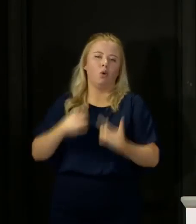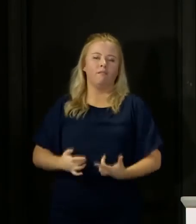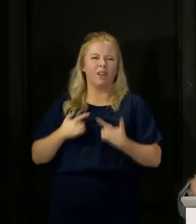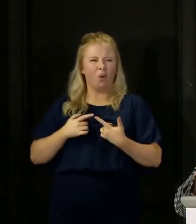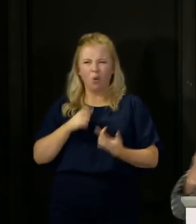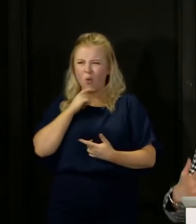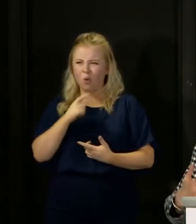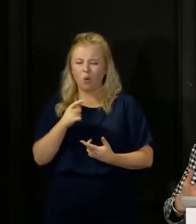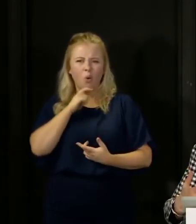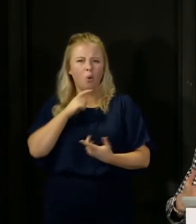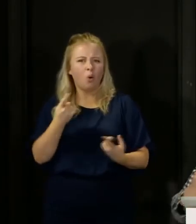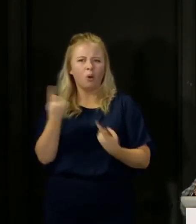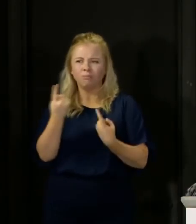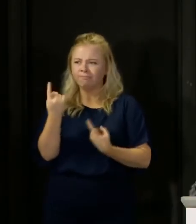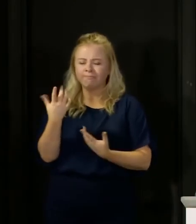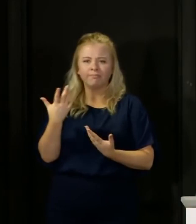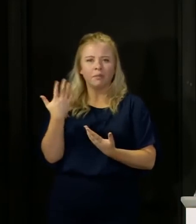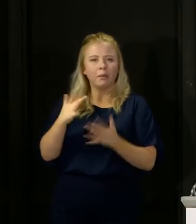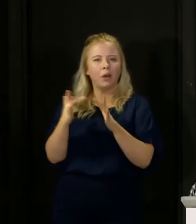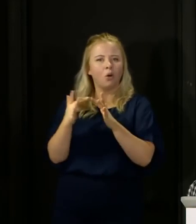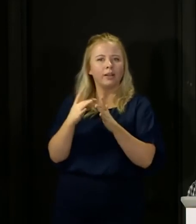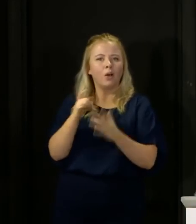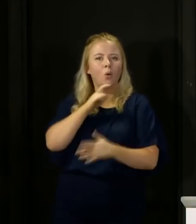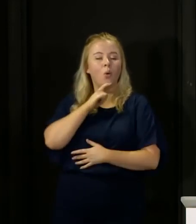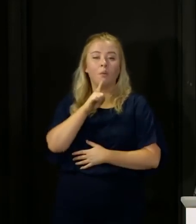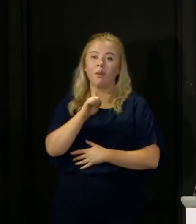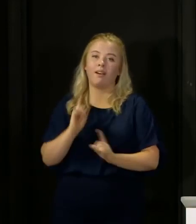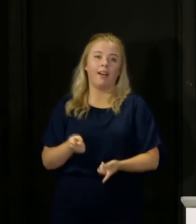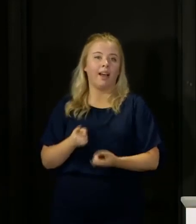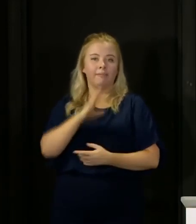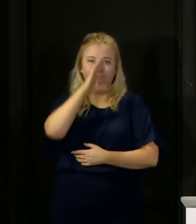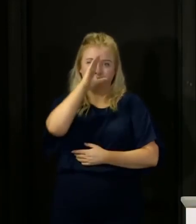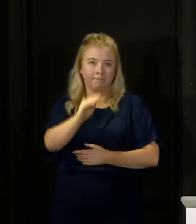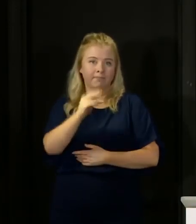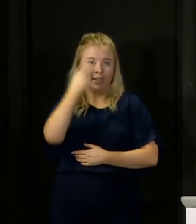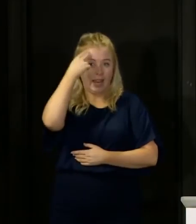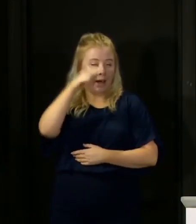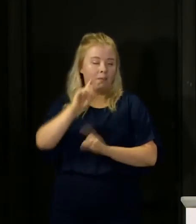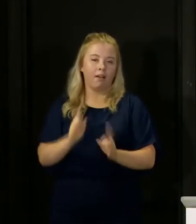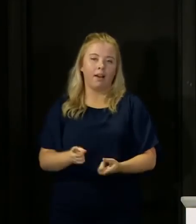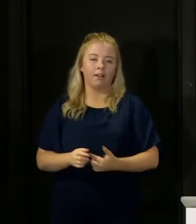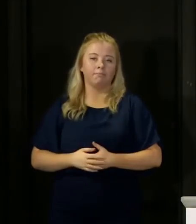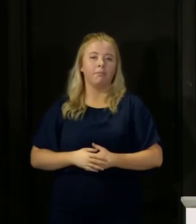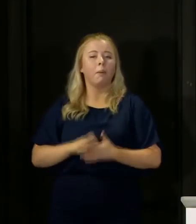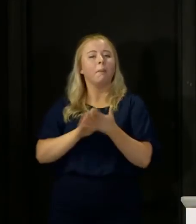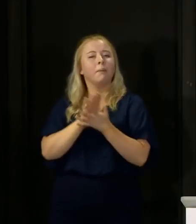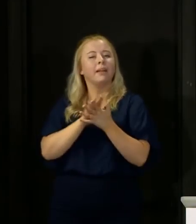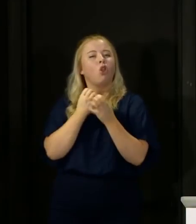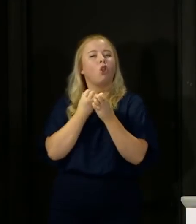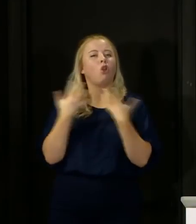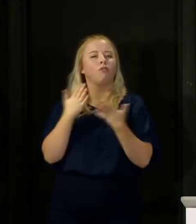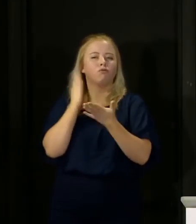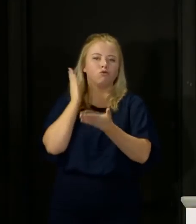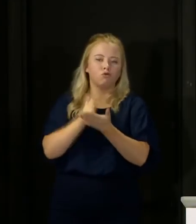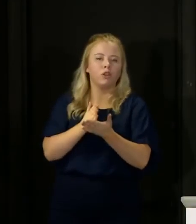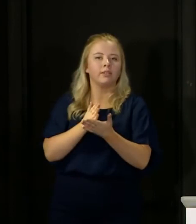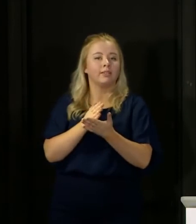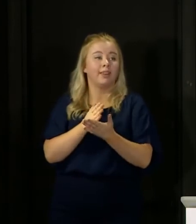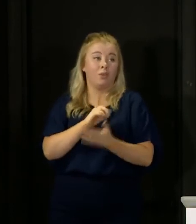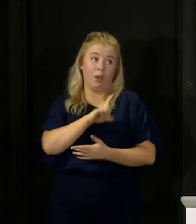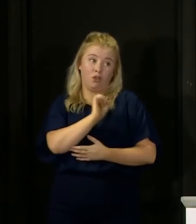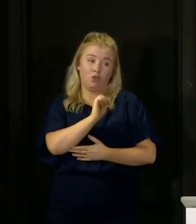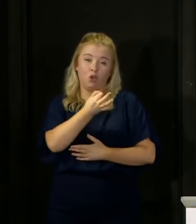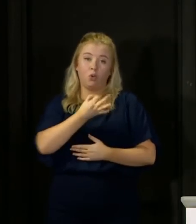to say who was it that I've been in contact with, but we can't do that. So there is going to have to be a lot of trust in this system, and therefore your question is